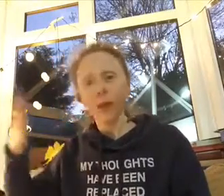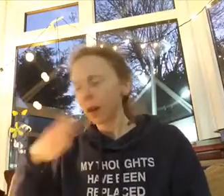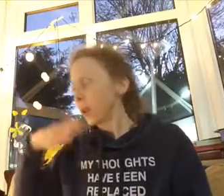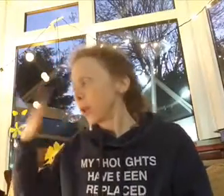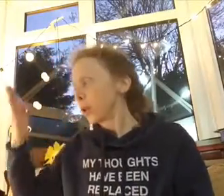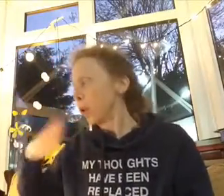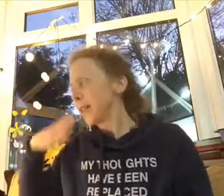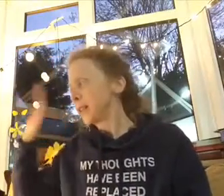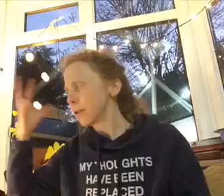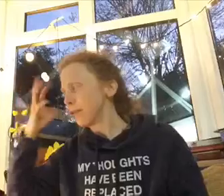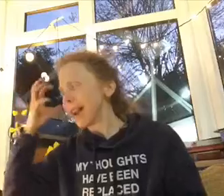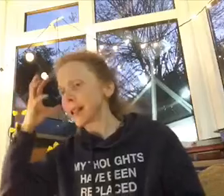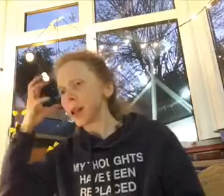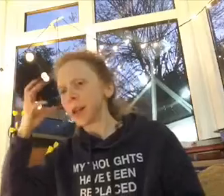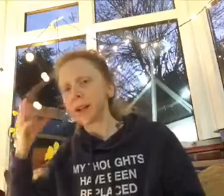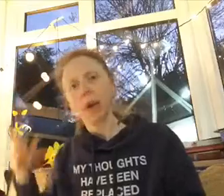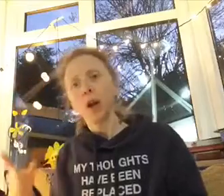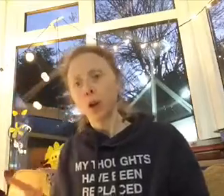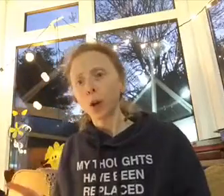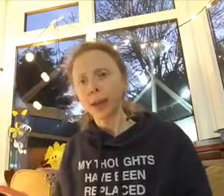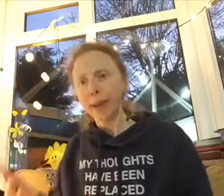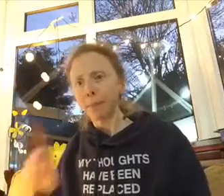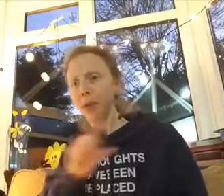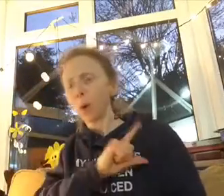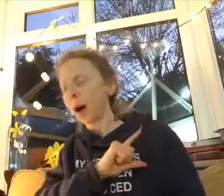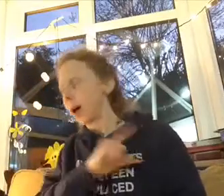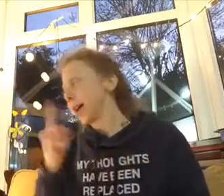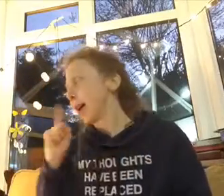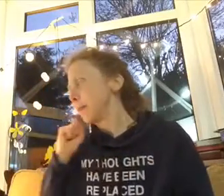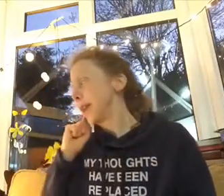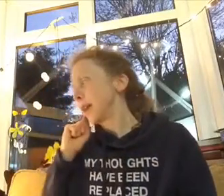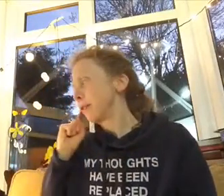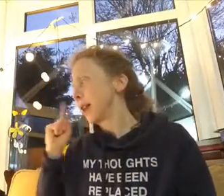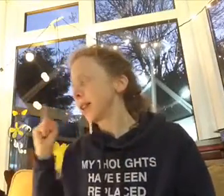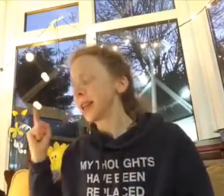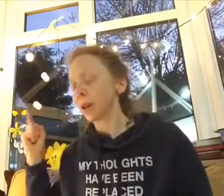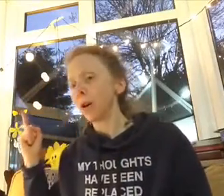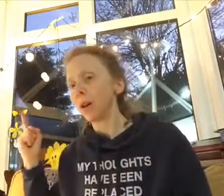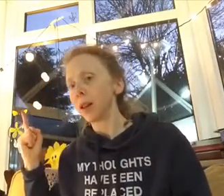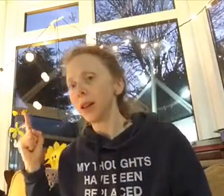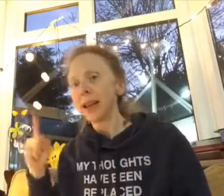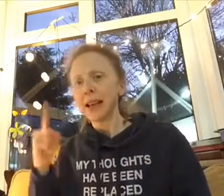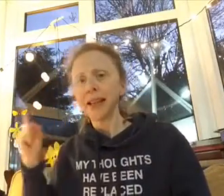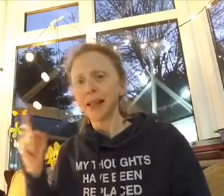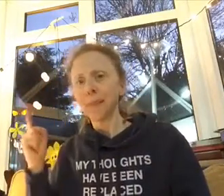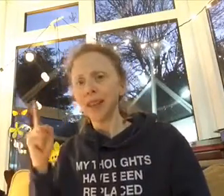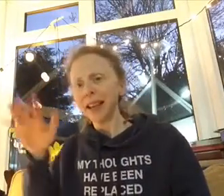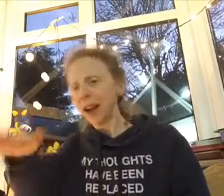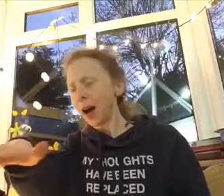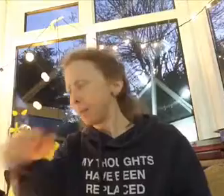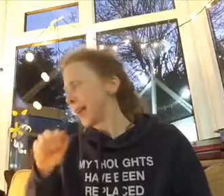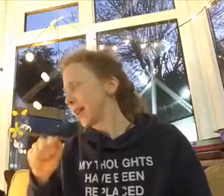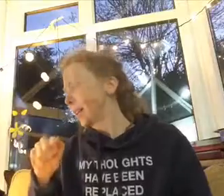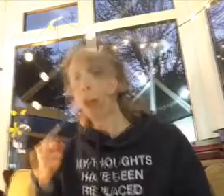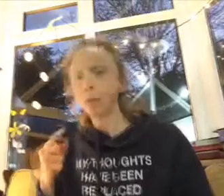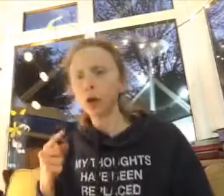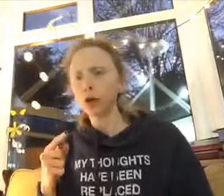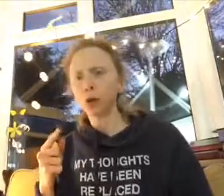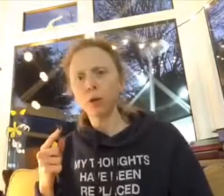the winds are restless could that be why I'm hearing this call is something coming I'm not sure